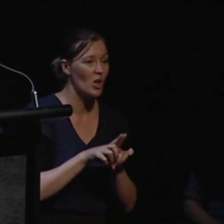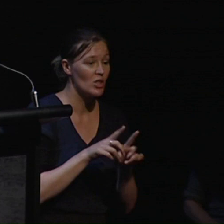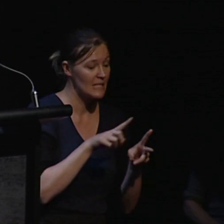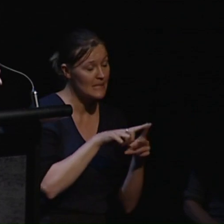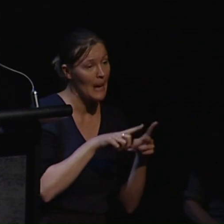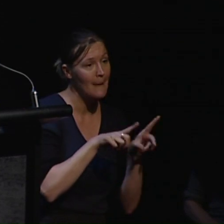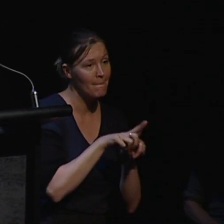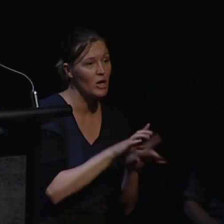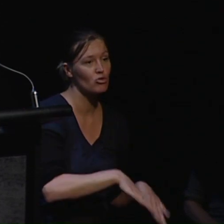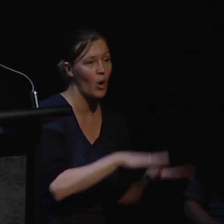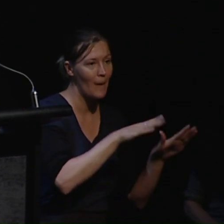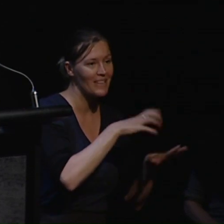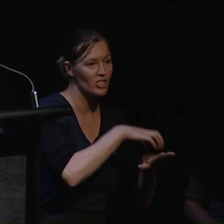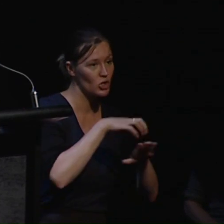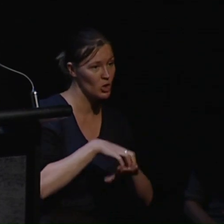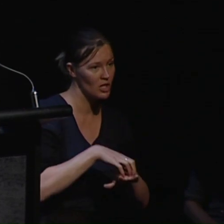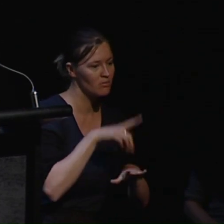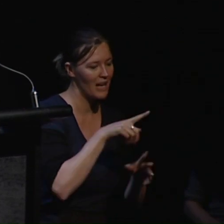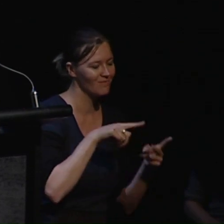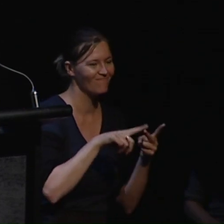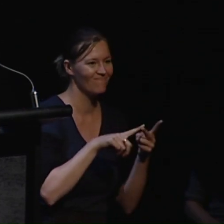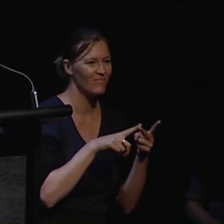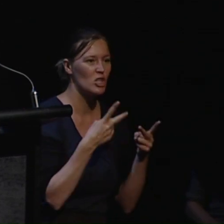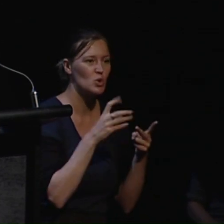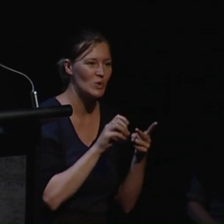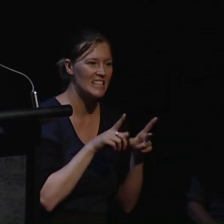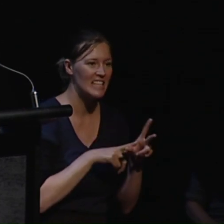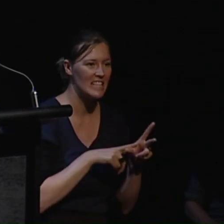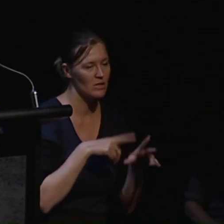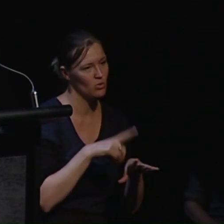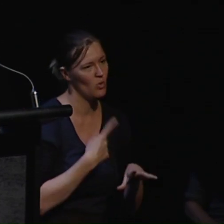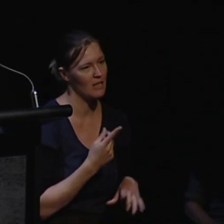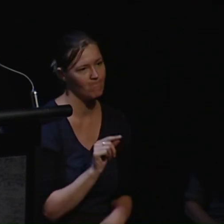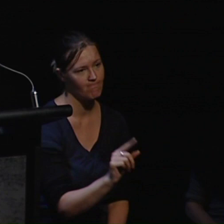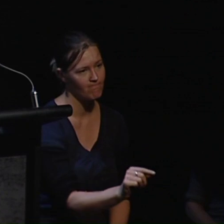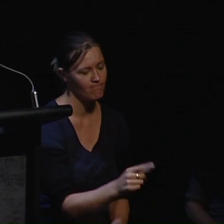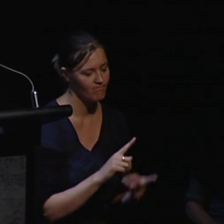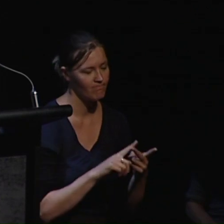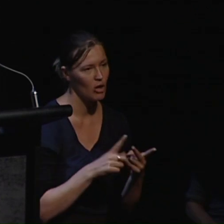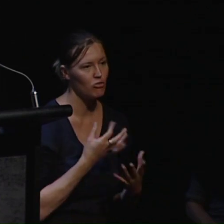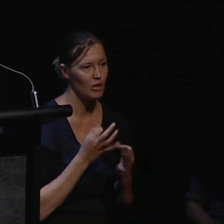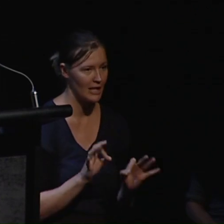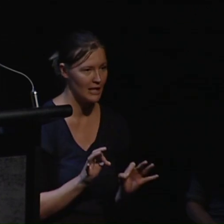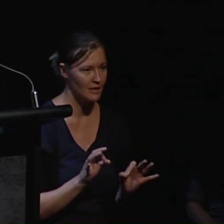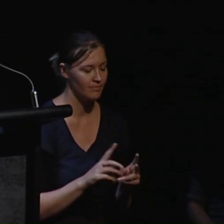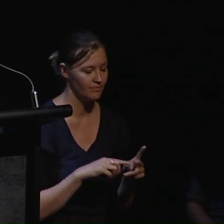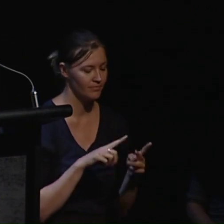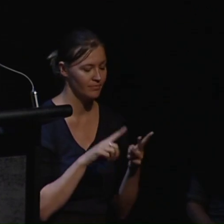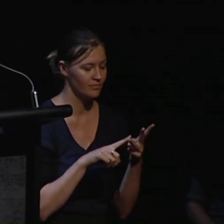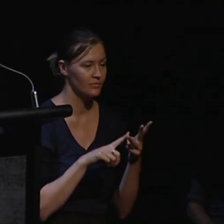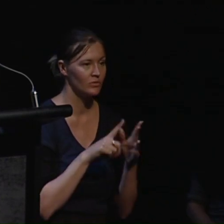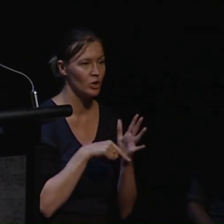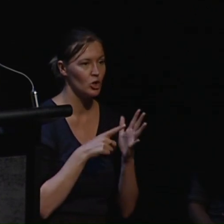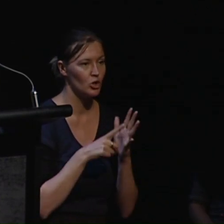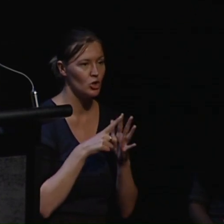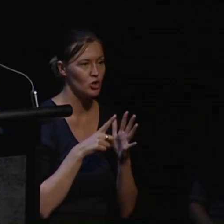institution but unlike her his freedom came 20 years too late. A third story is about Judy who uses